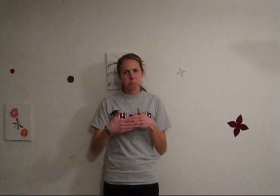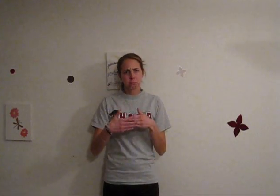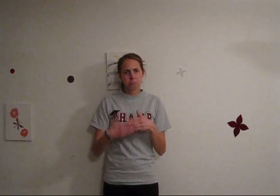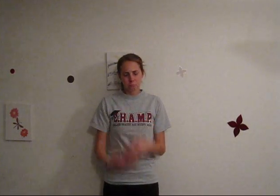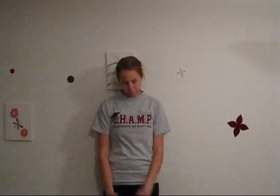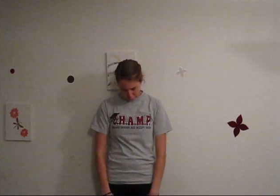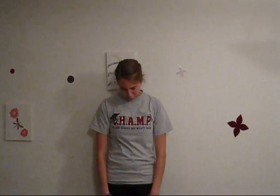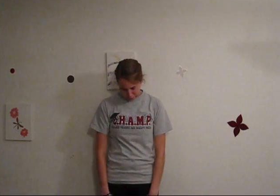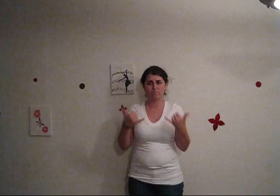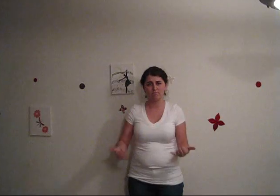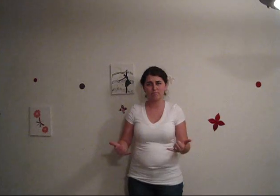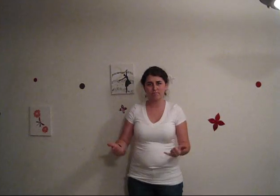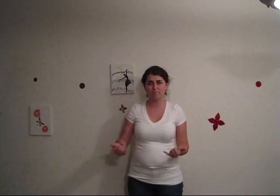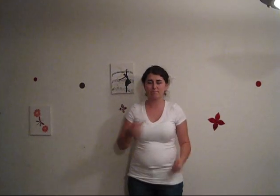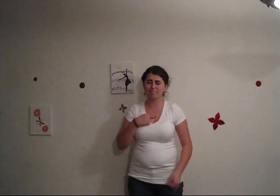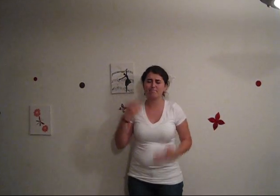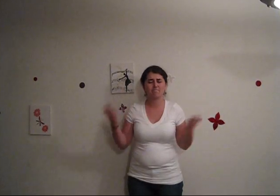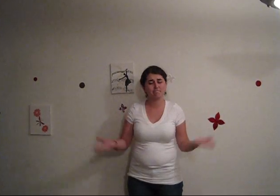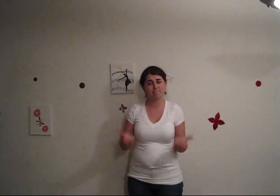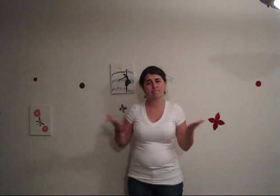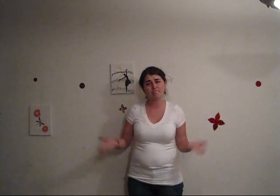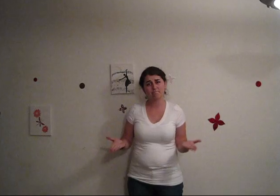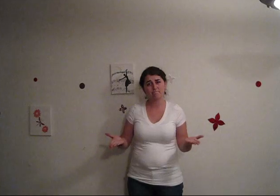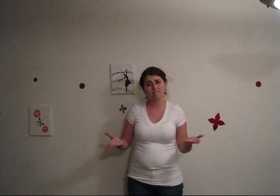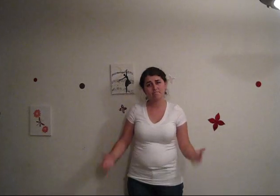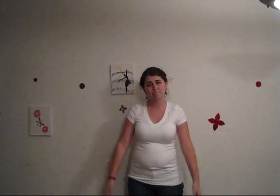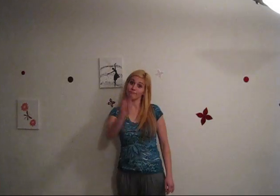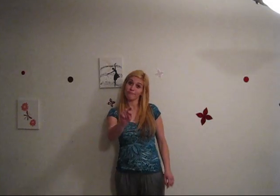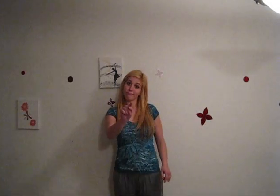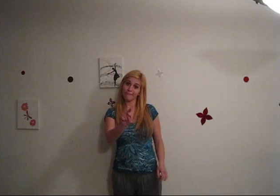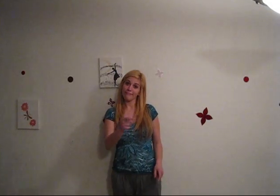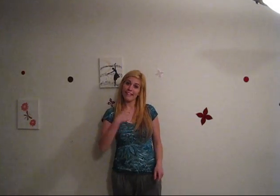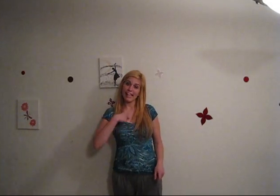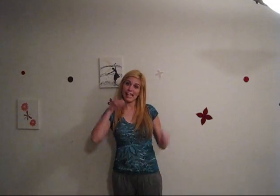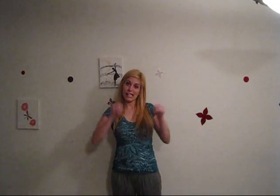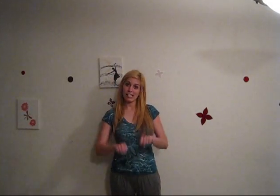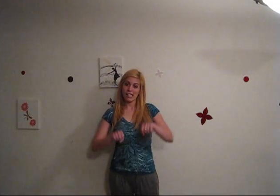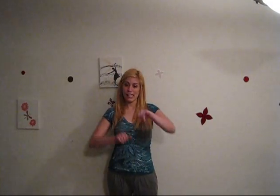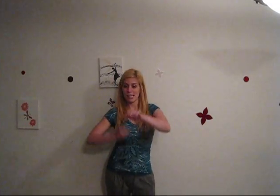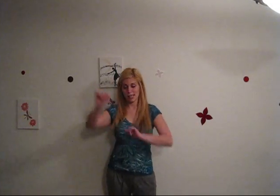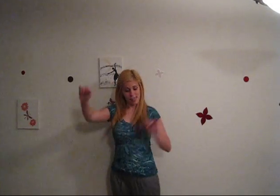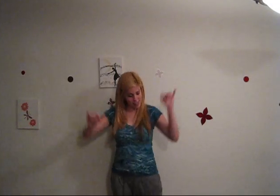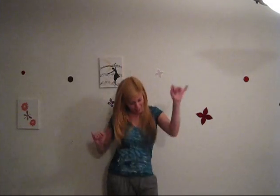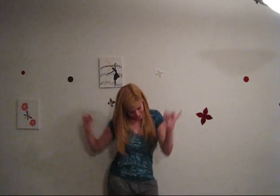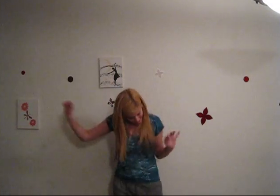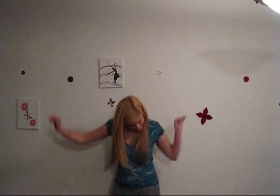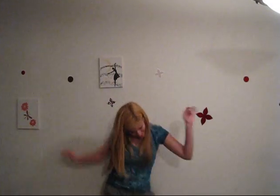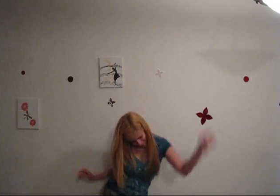And now I'm back to let you know I can really shake them down